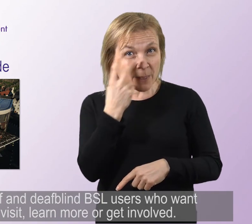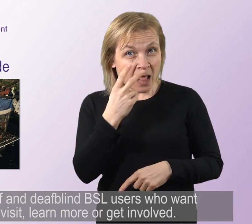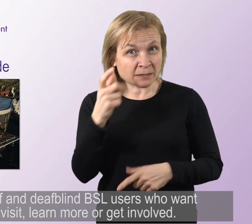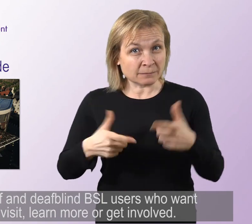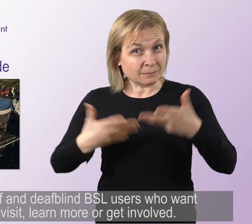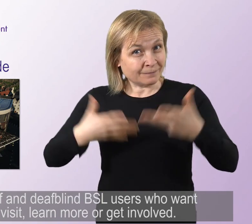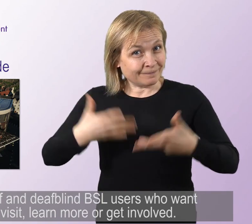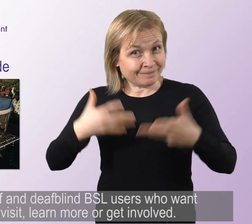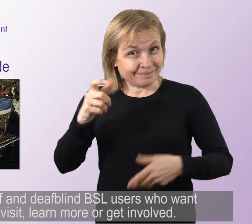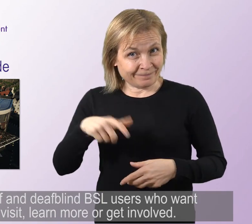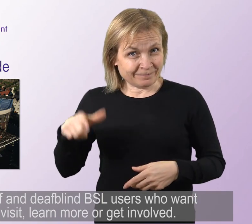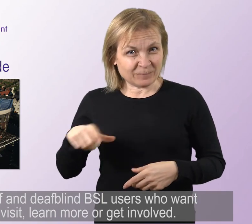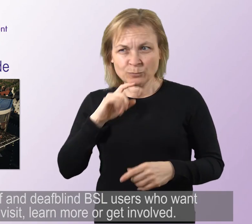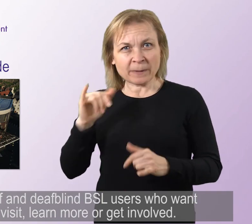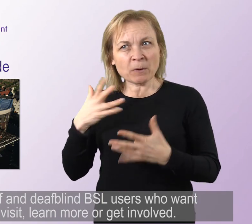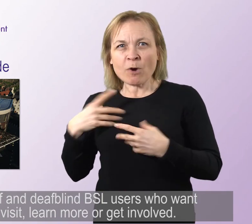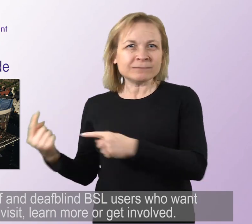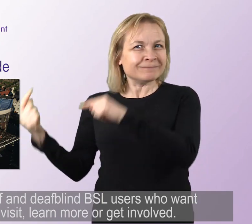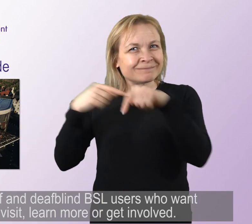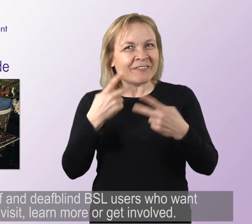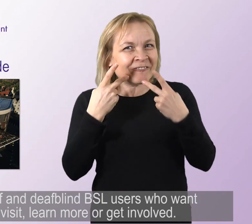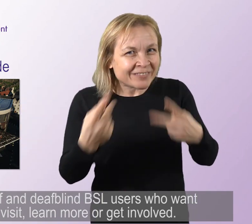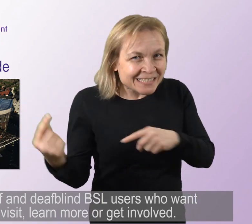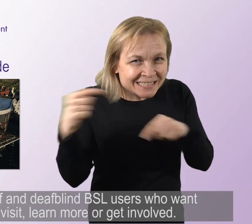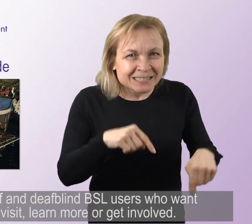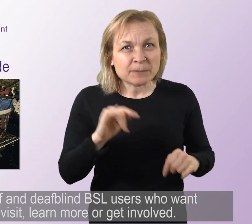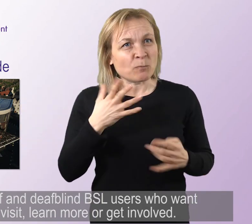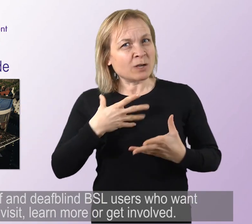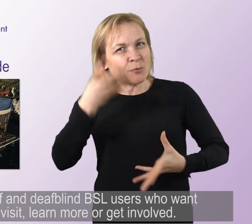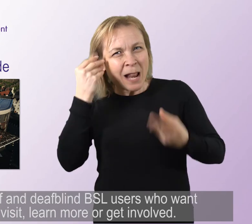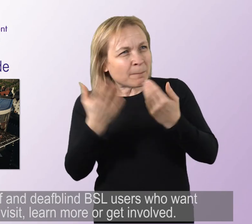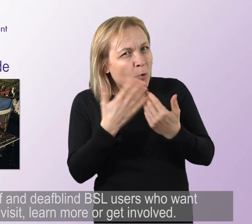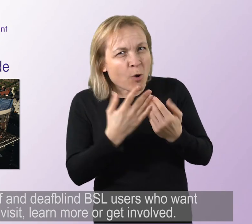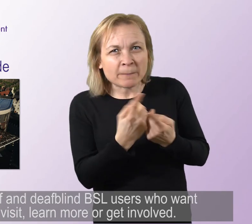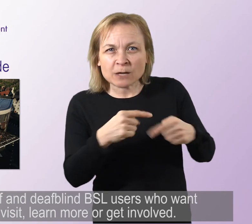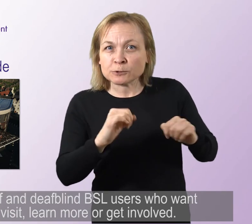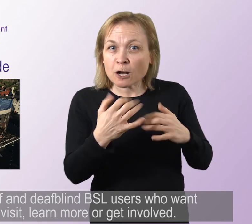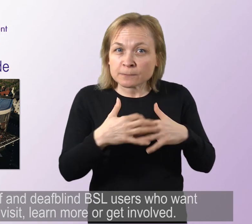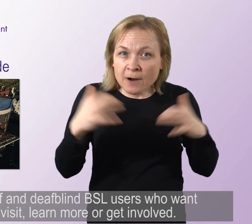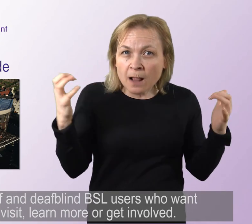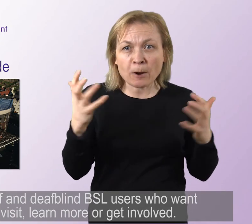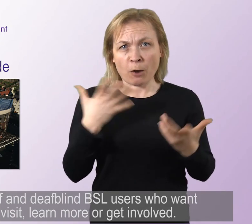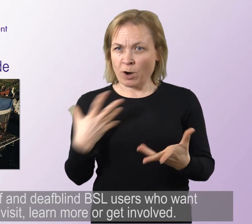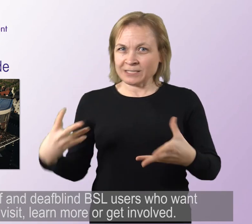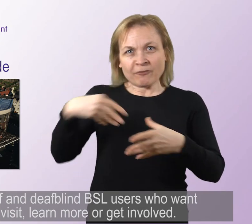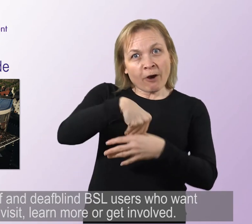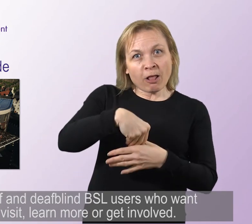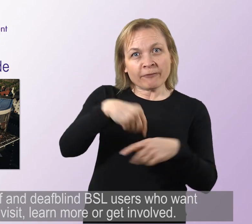deafblind BSL users who want to visit, learn more or get involved.